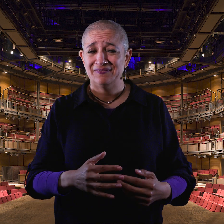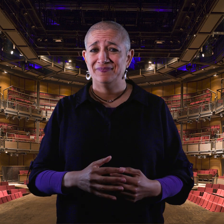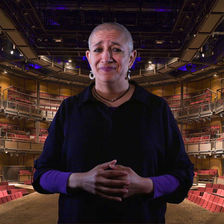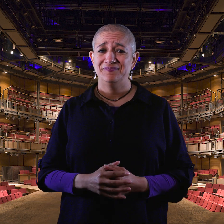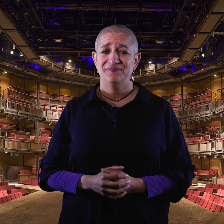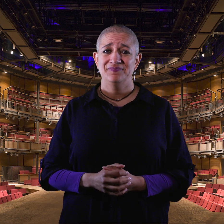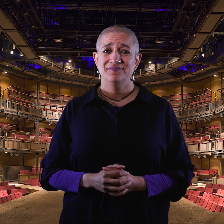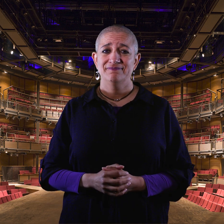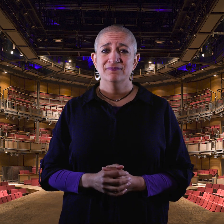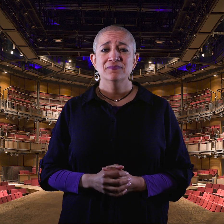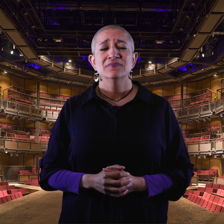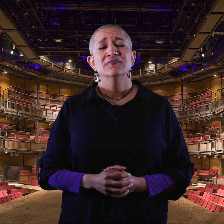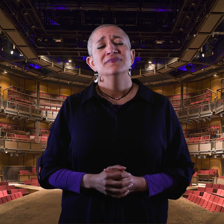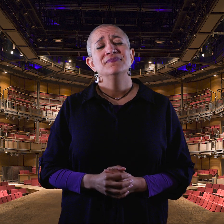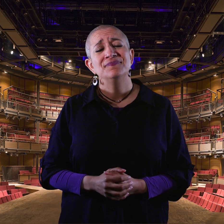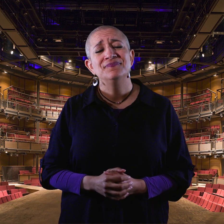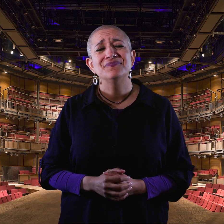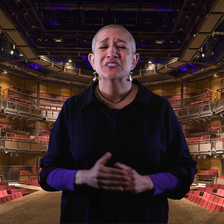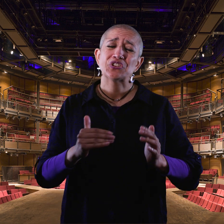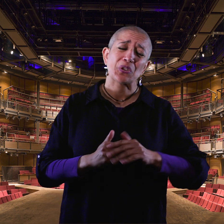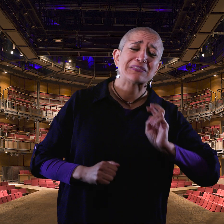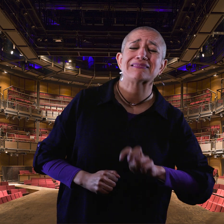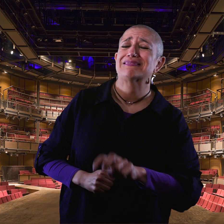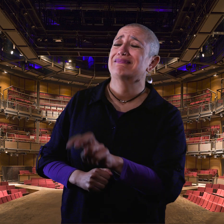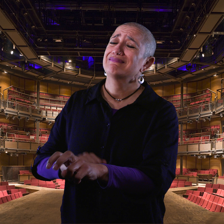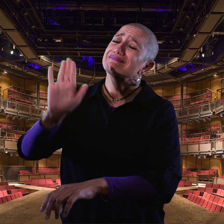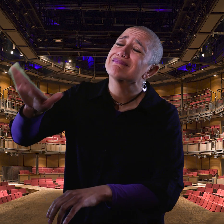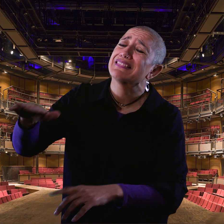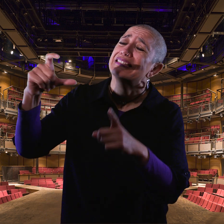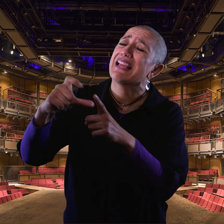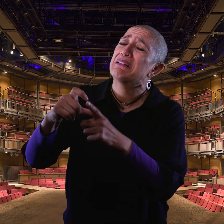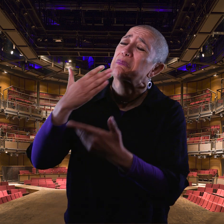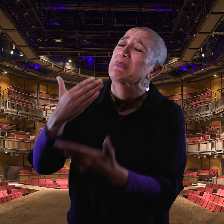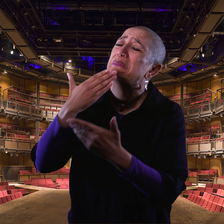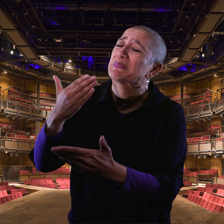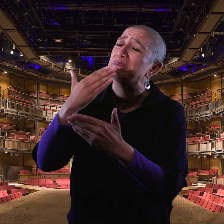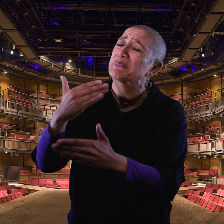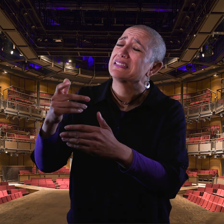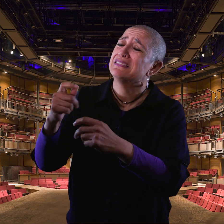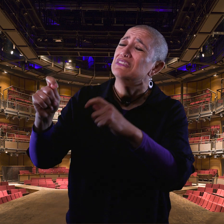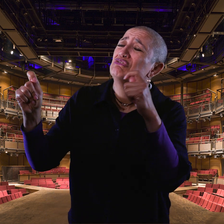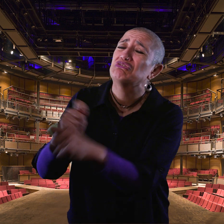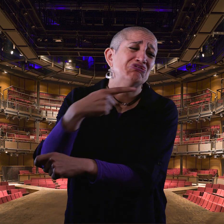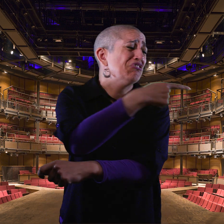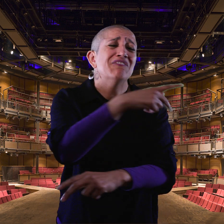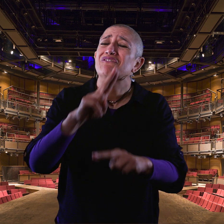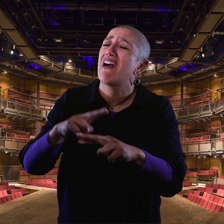She pleads to Dennis to reverse the gift. But before he can see them again, her father chokes on a strawberry.